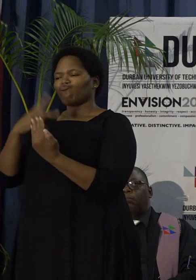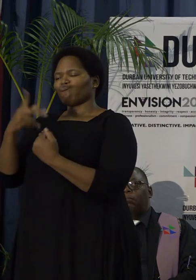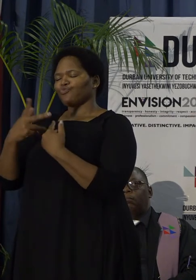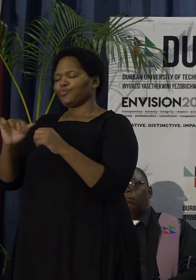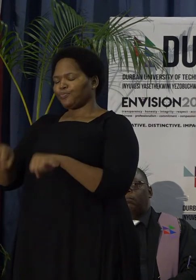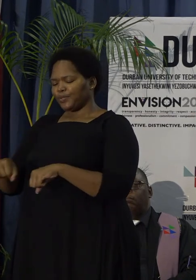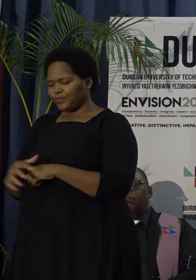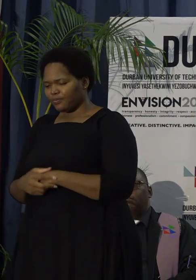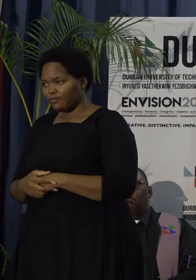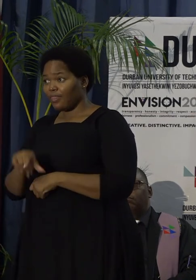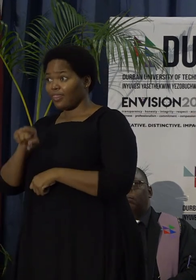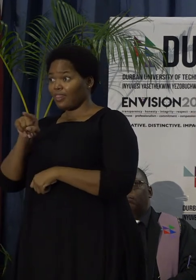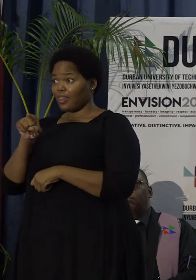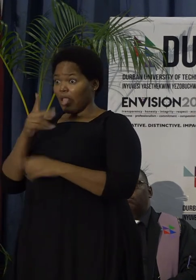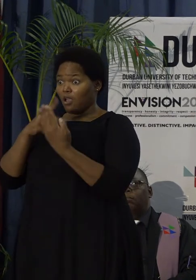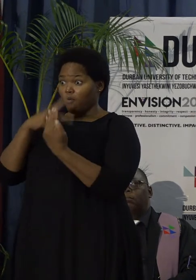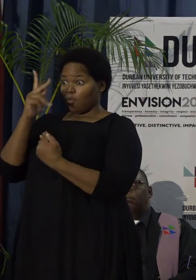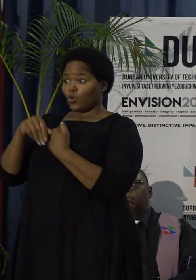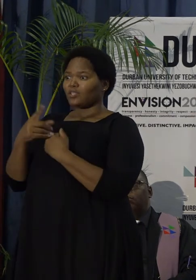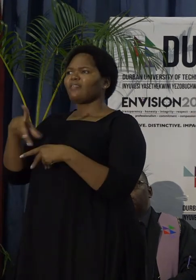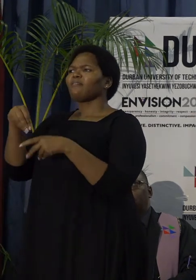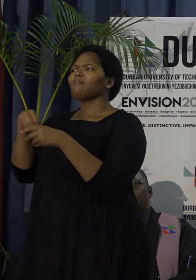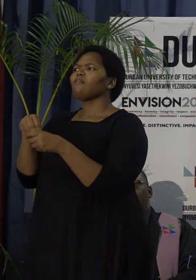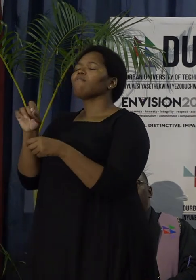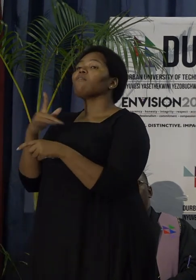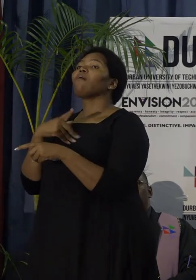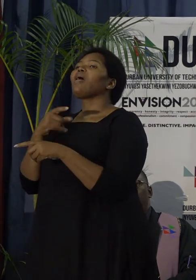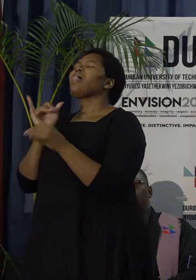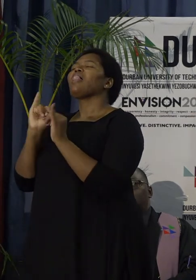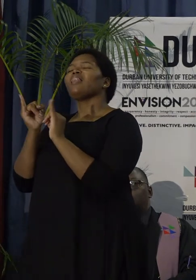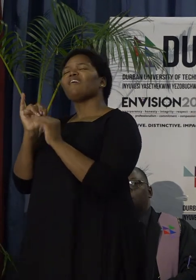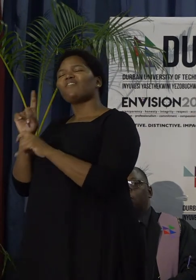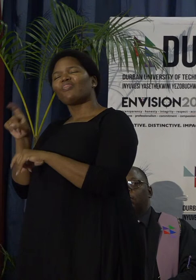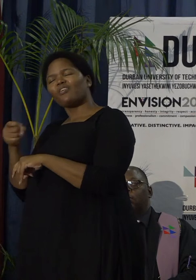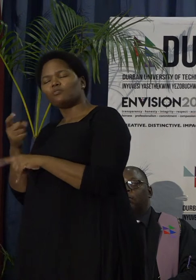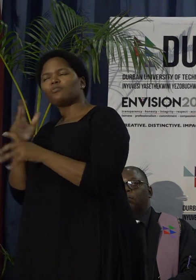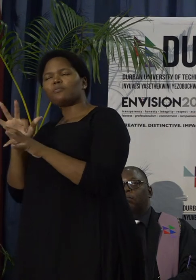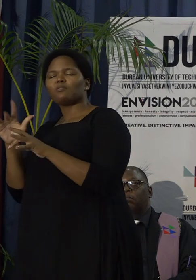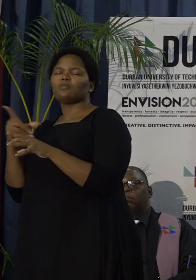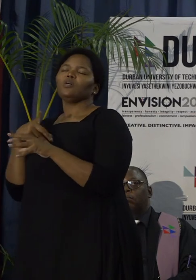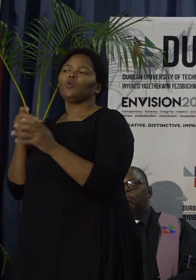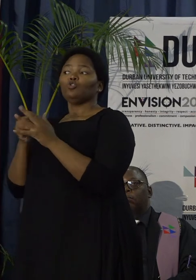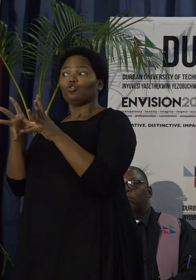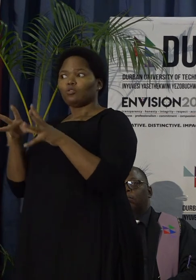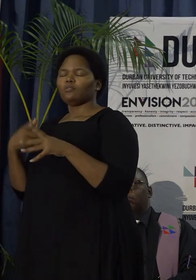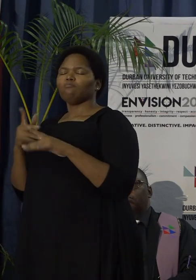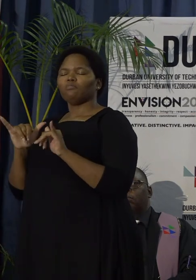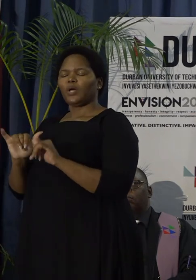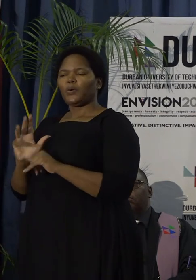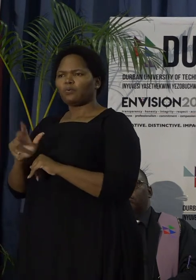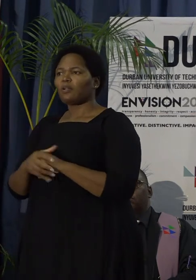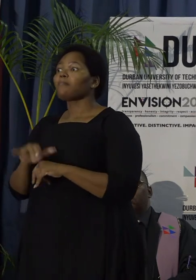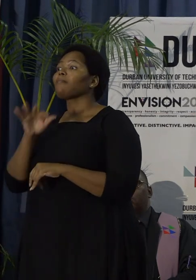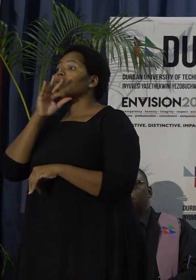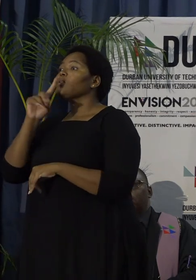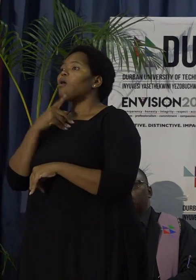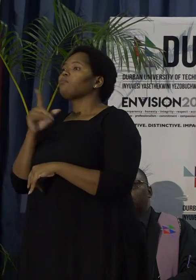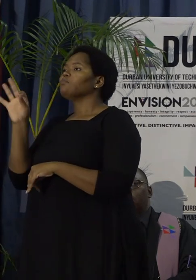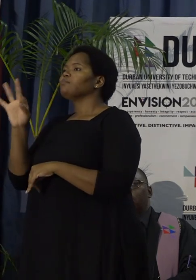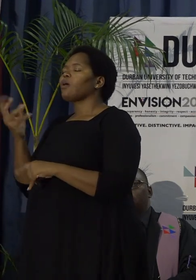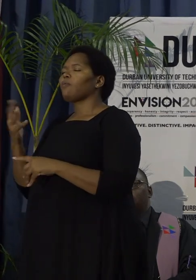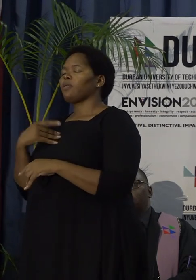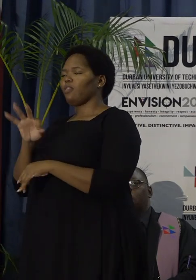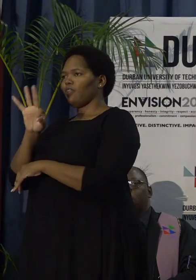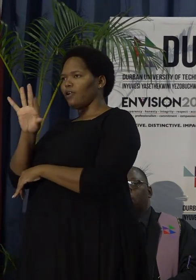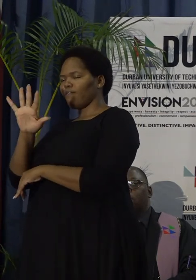that will see almost 11,000 student beds. That's about 35% of our current